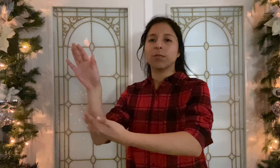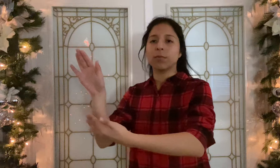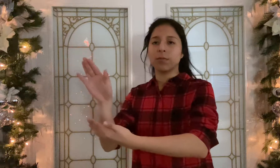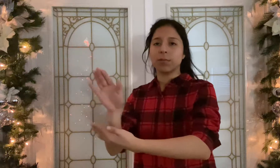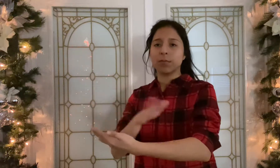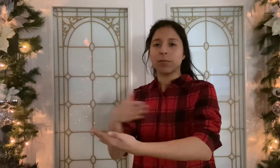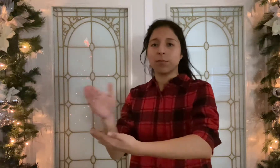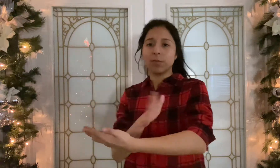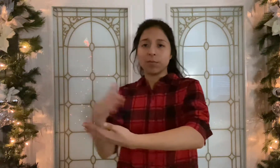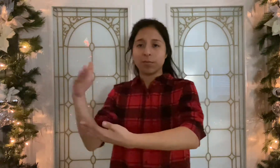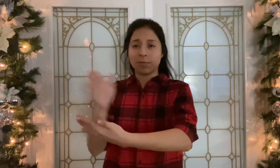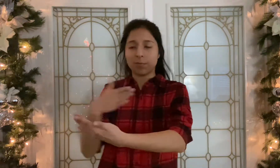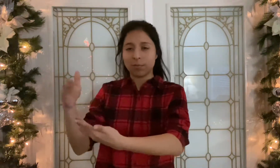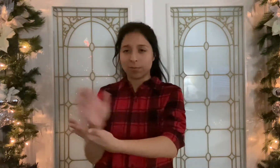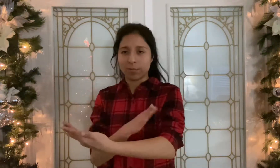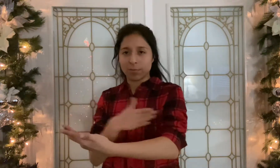La-ra-ra-ra-ra